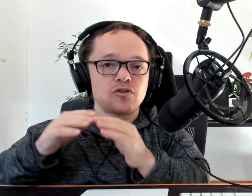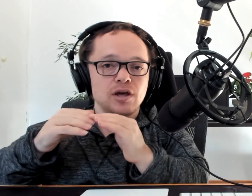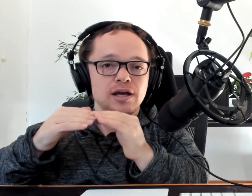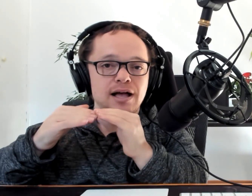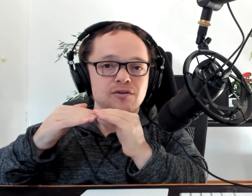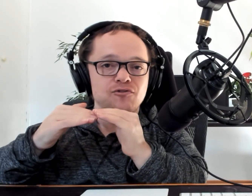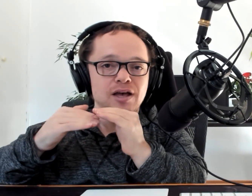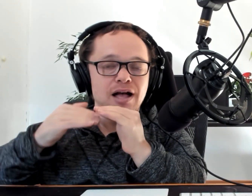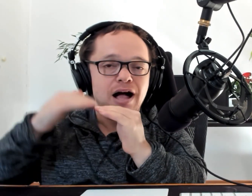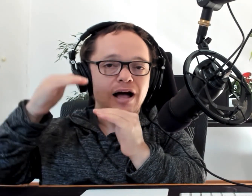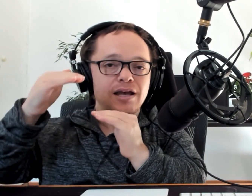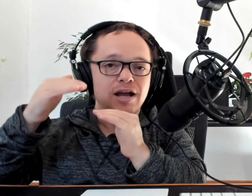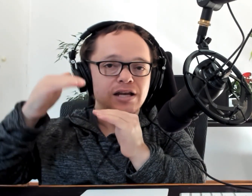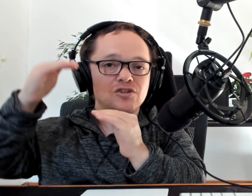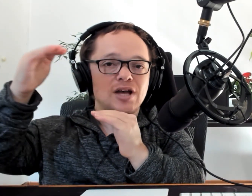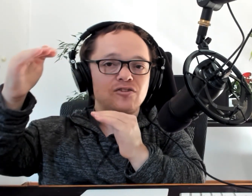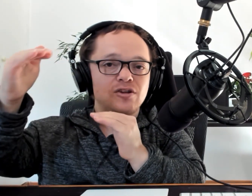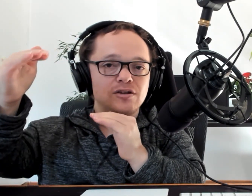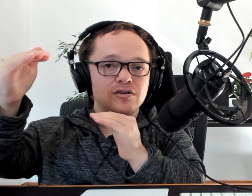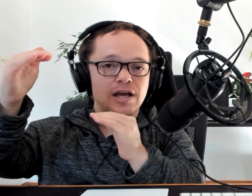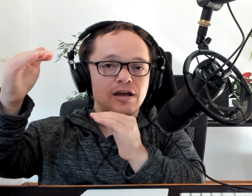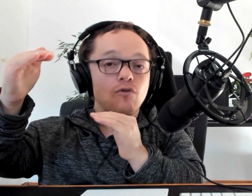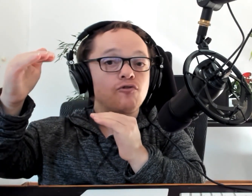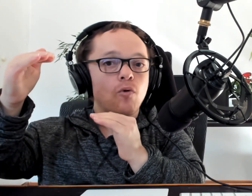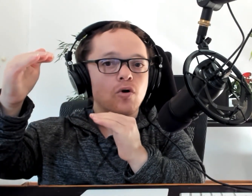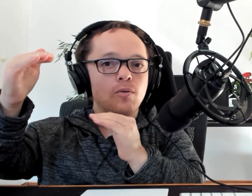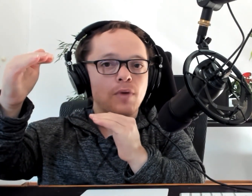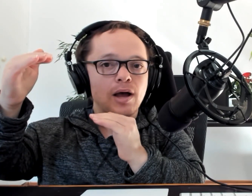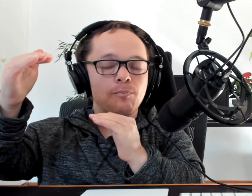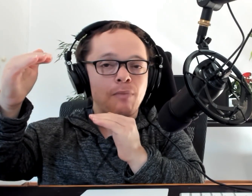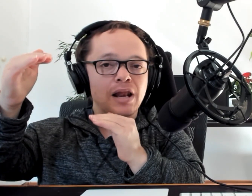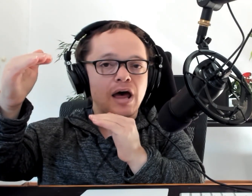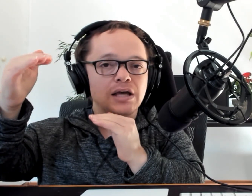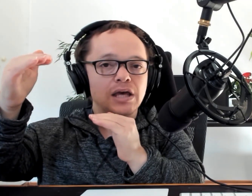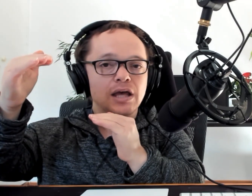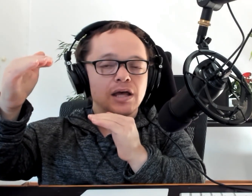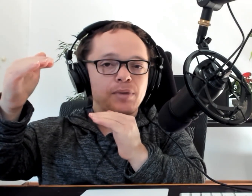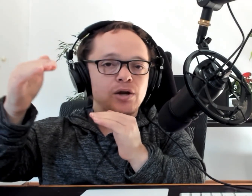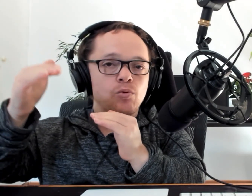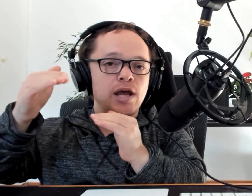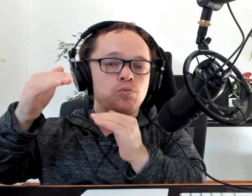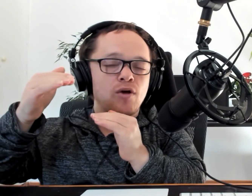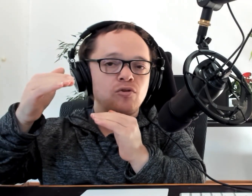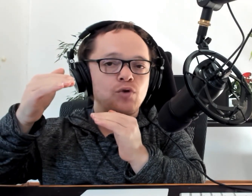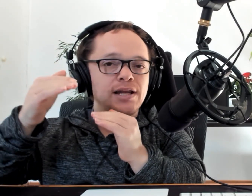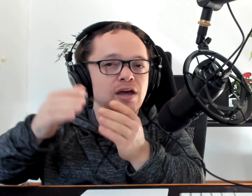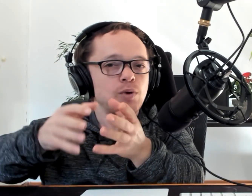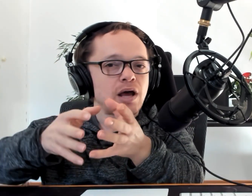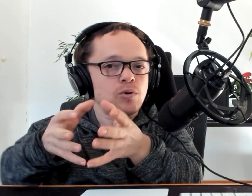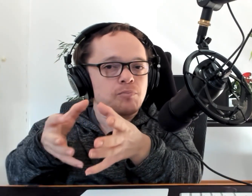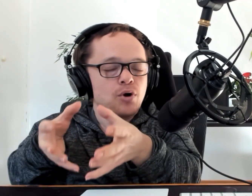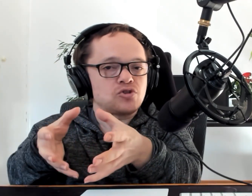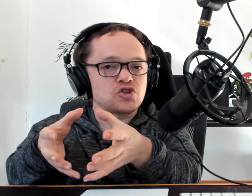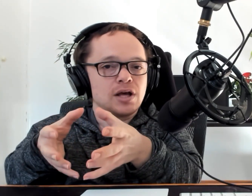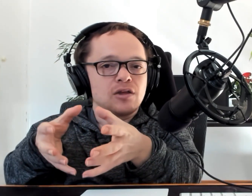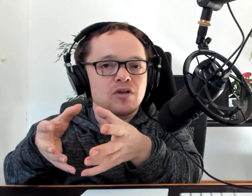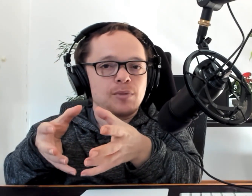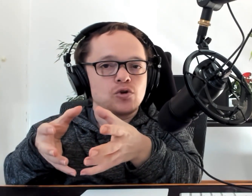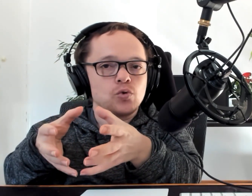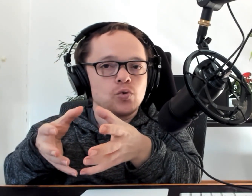kind of higher and adjusted for my liking. But it wasn't really that when I would approach someone who